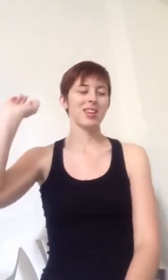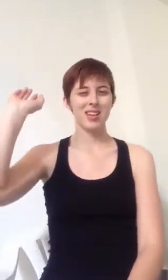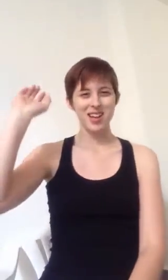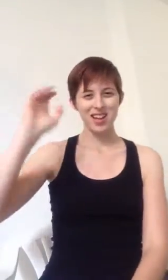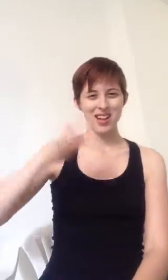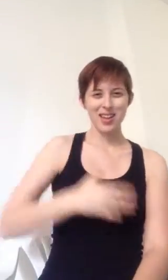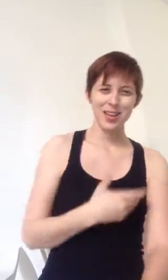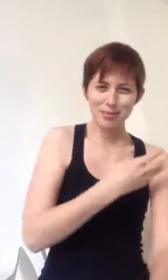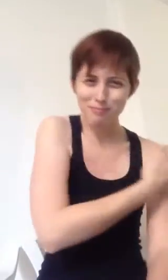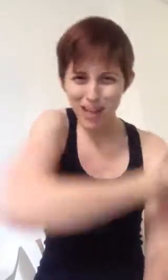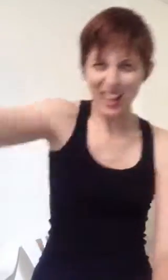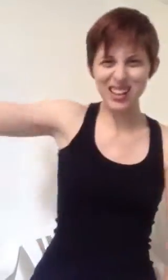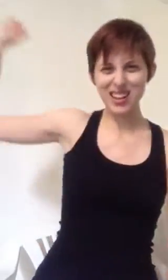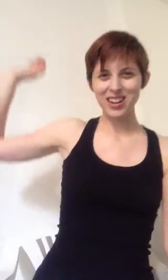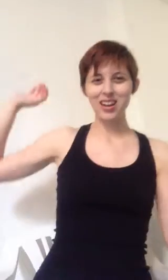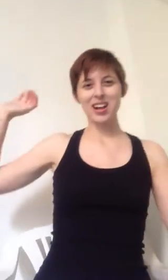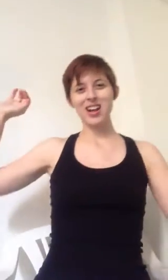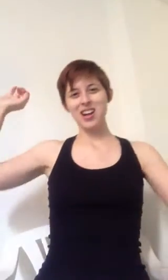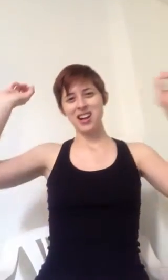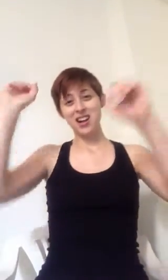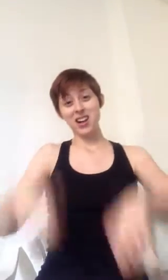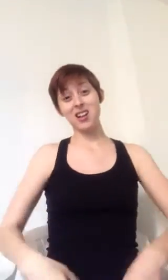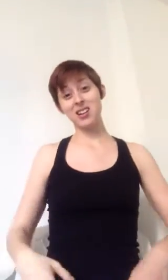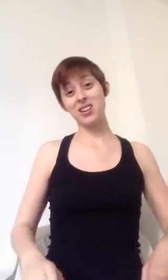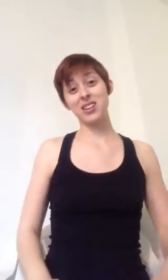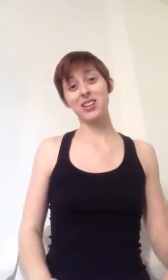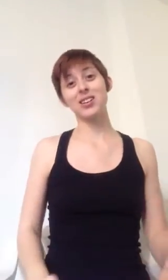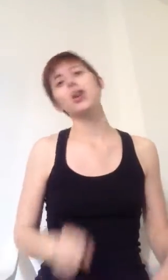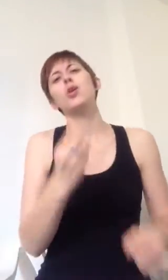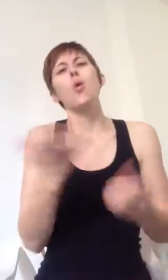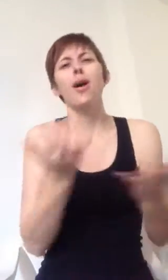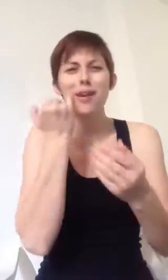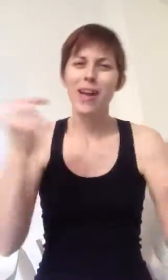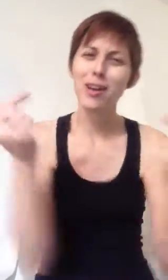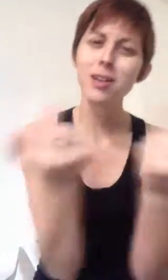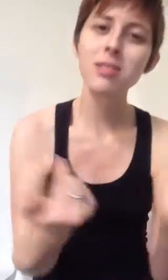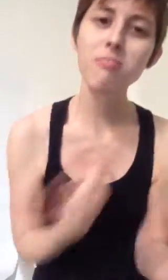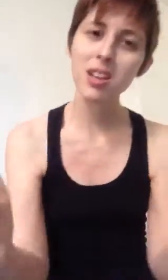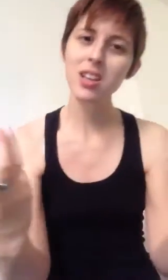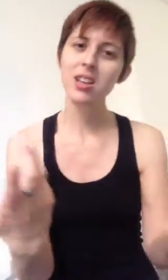Pass me by So what if it hurts me,